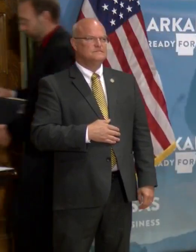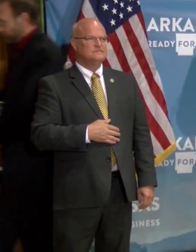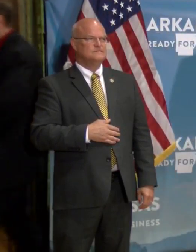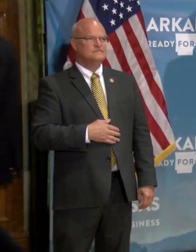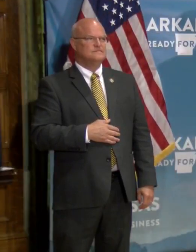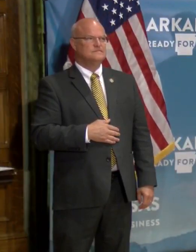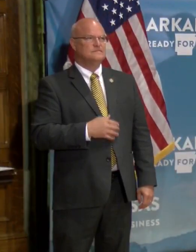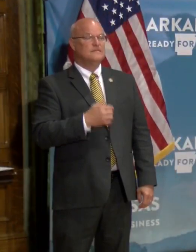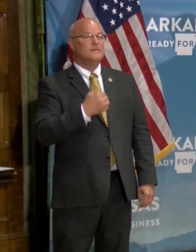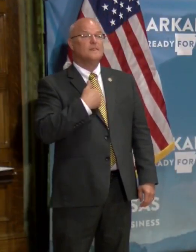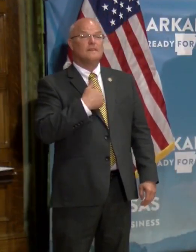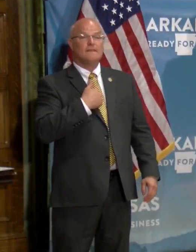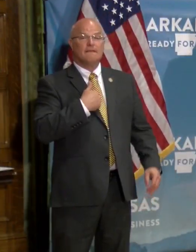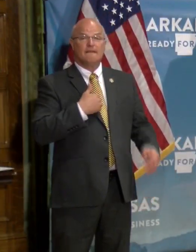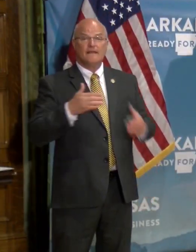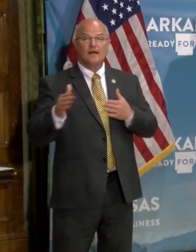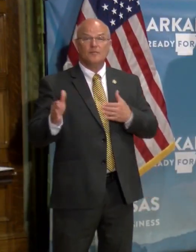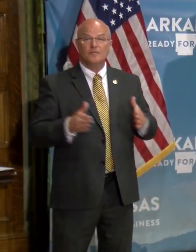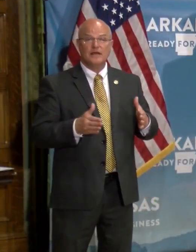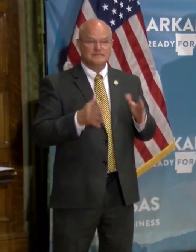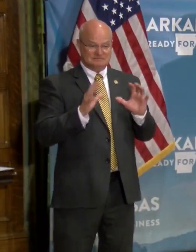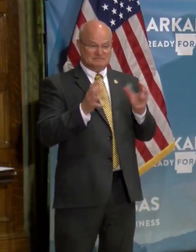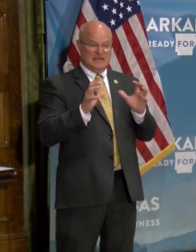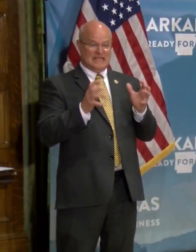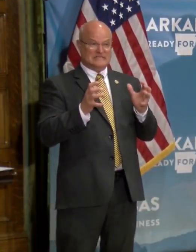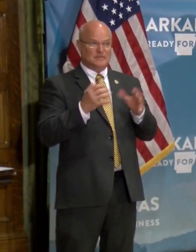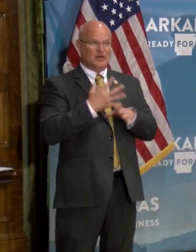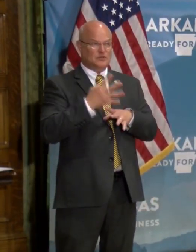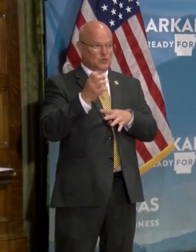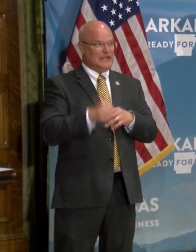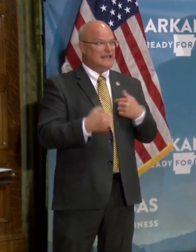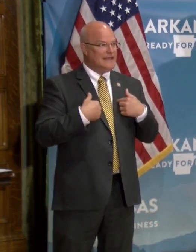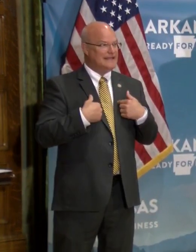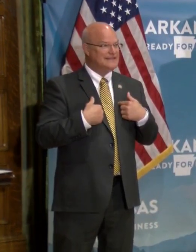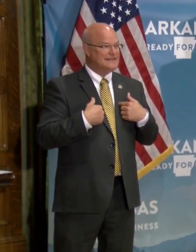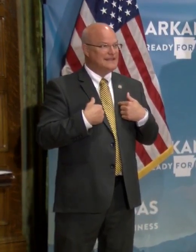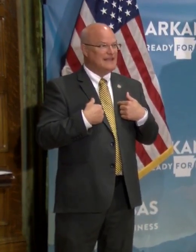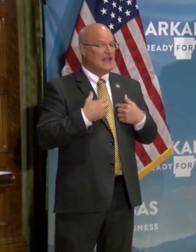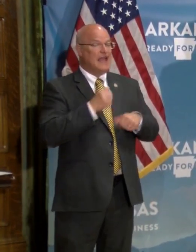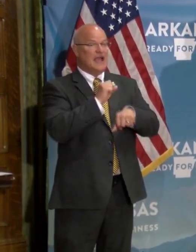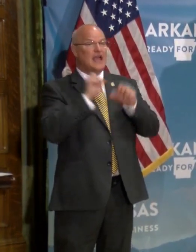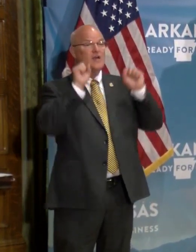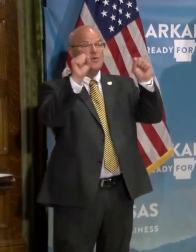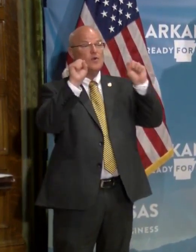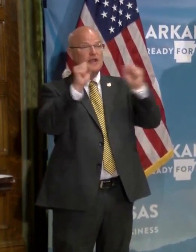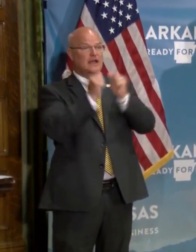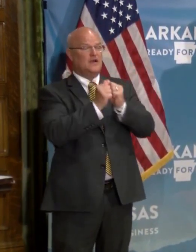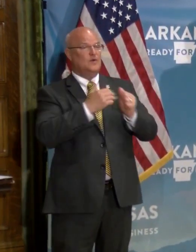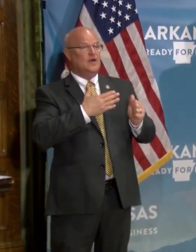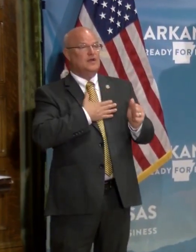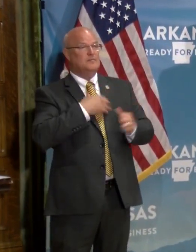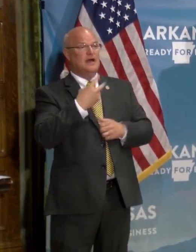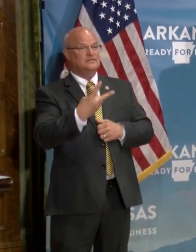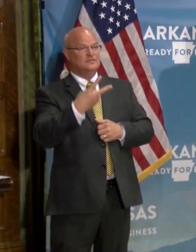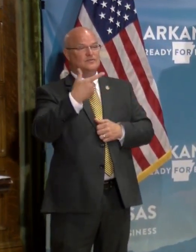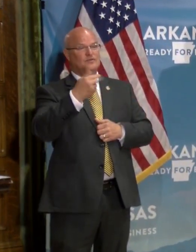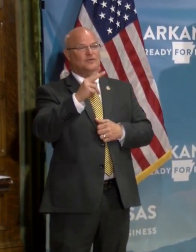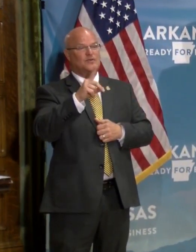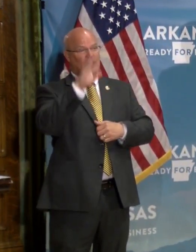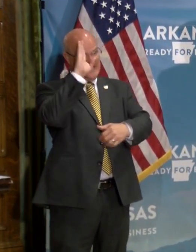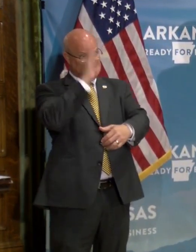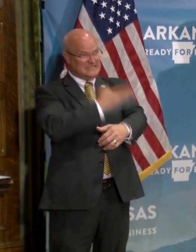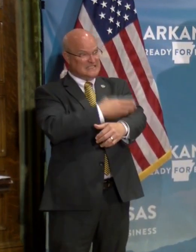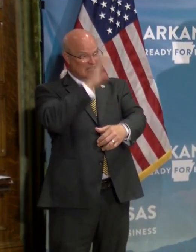So I plan on playing basketball this weekend, uh, and working out with my two grandsons.